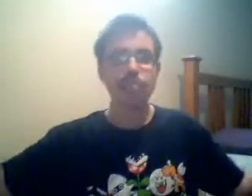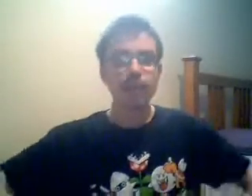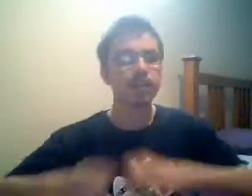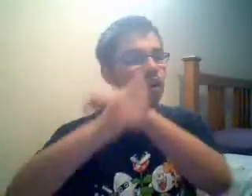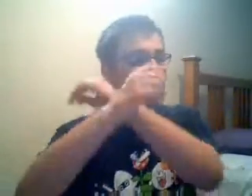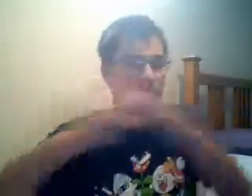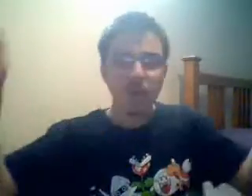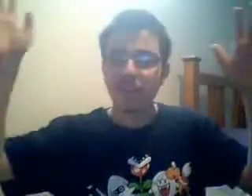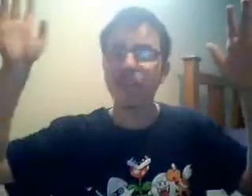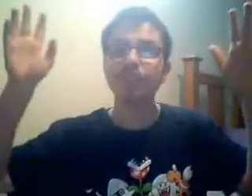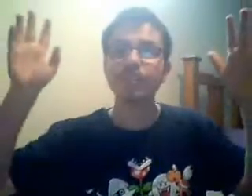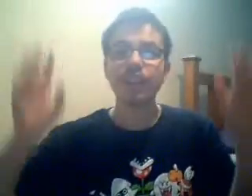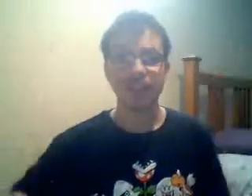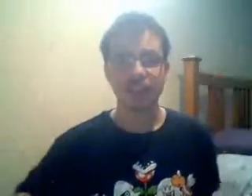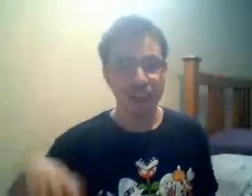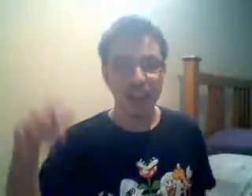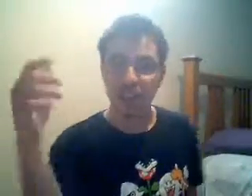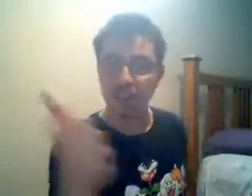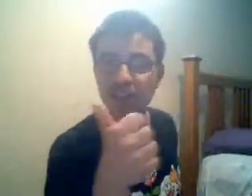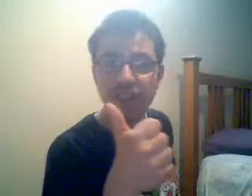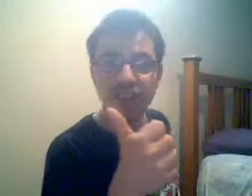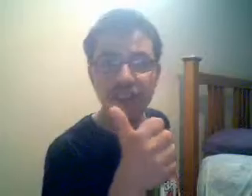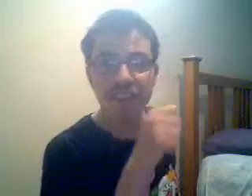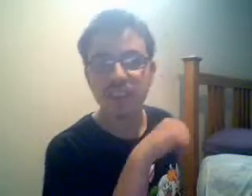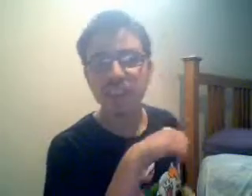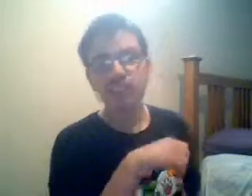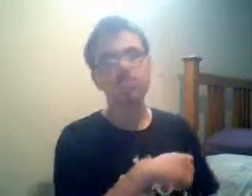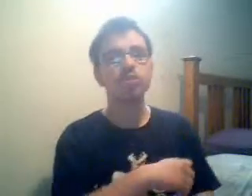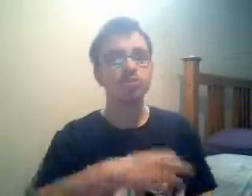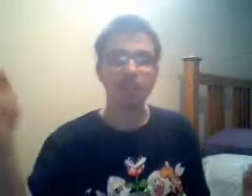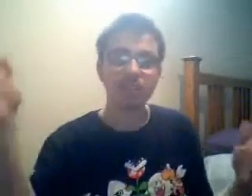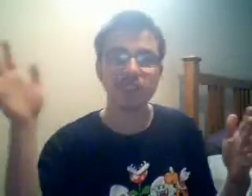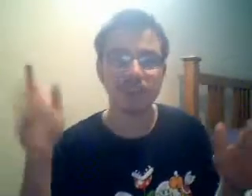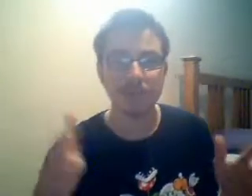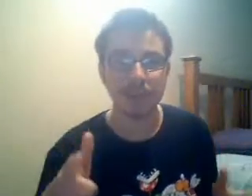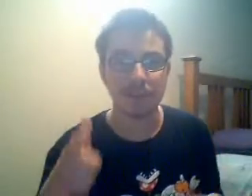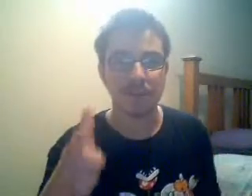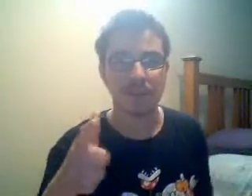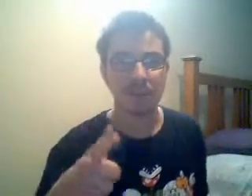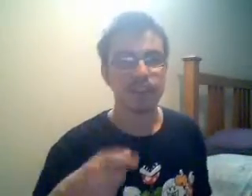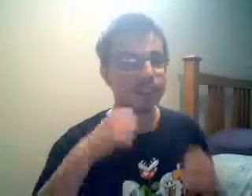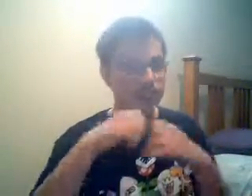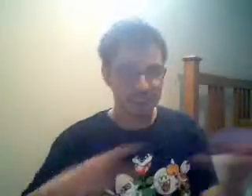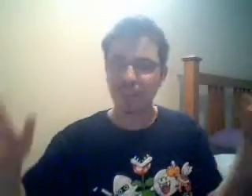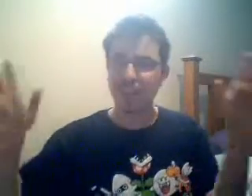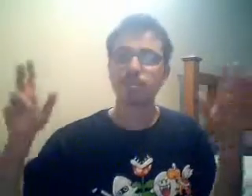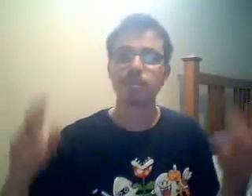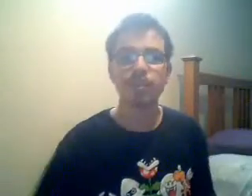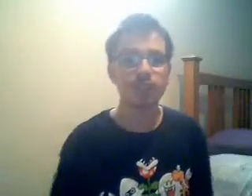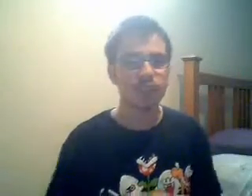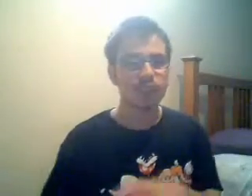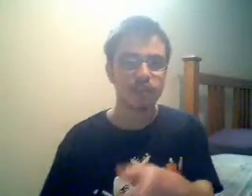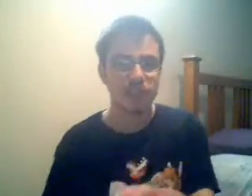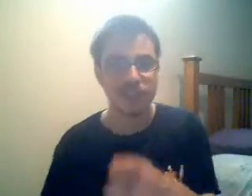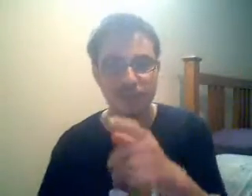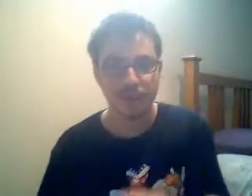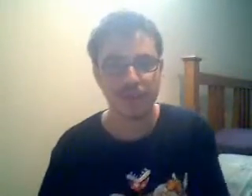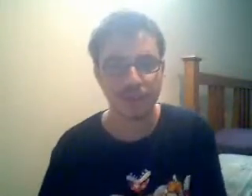to make more videos than ever. And the good thing is it's a Windows XP computer. The same computer that I used to have before.